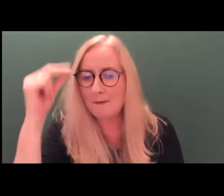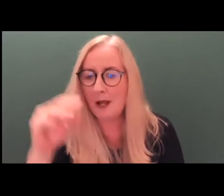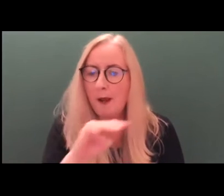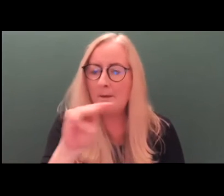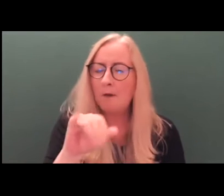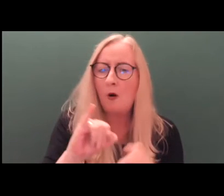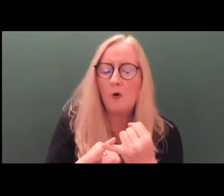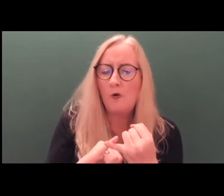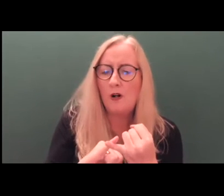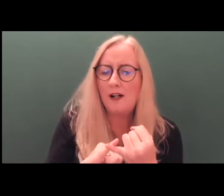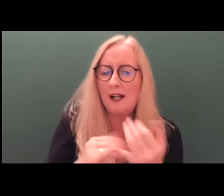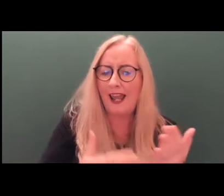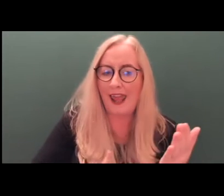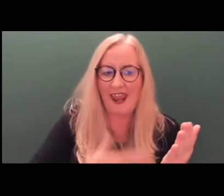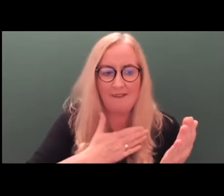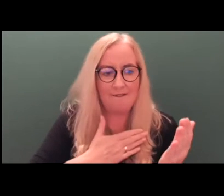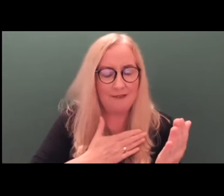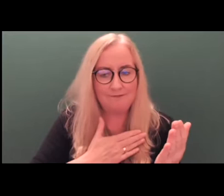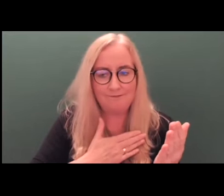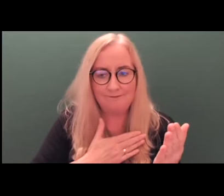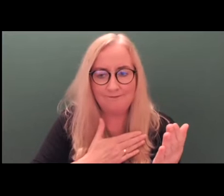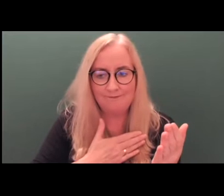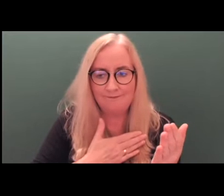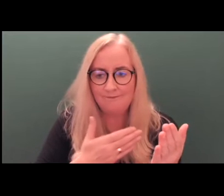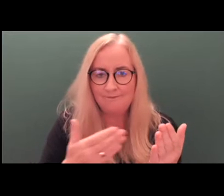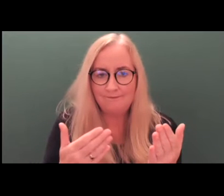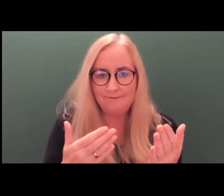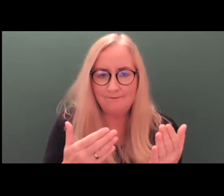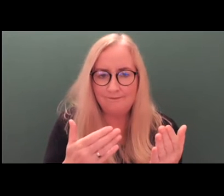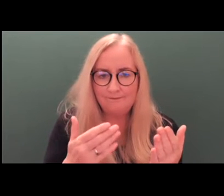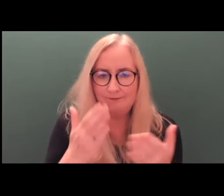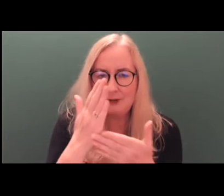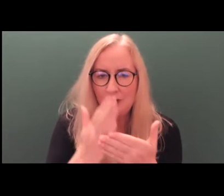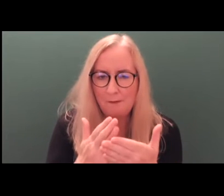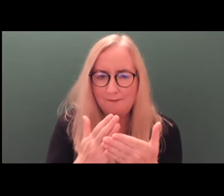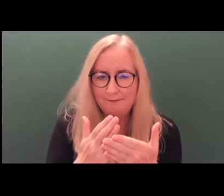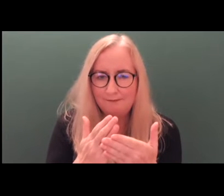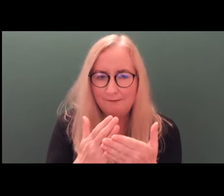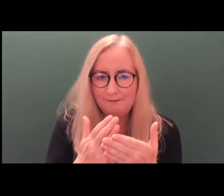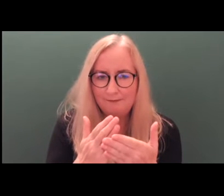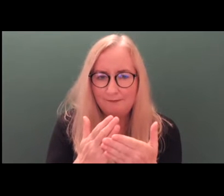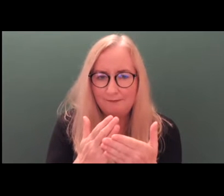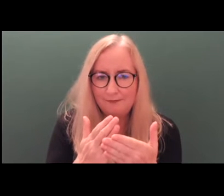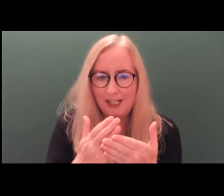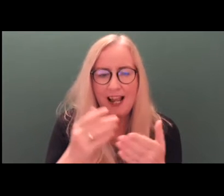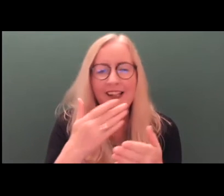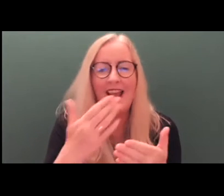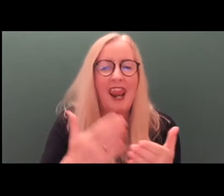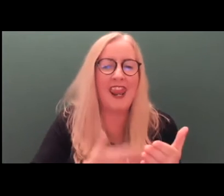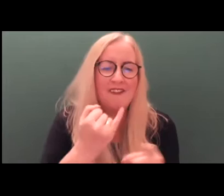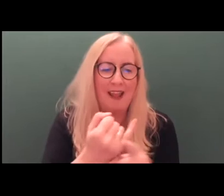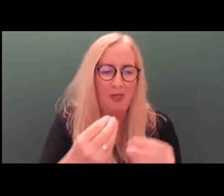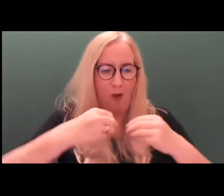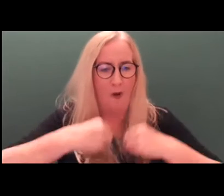almost completely in a symbolic world of their own or who live barricaded in their apartment